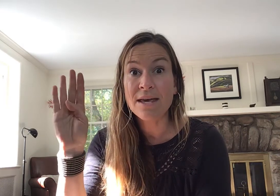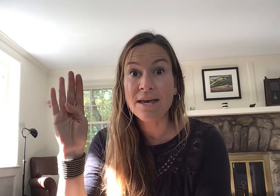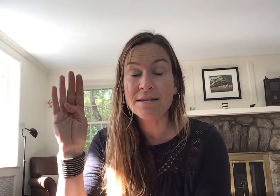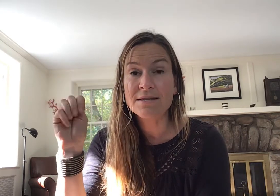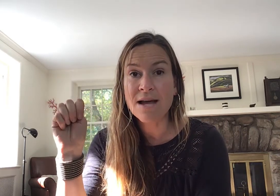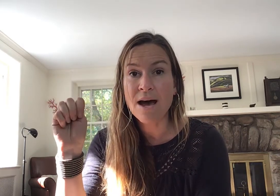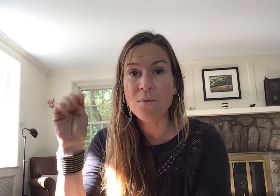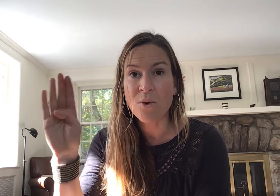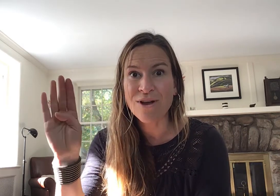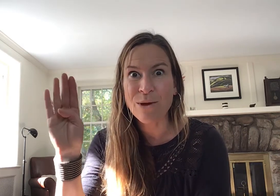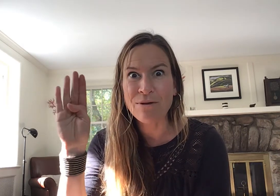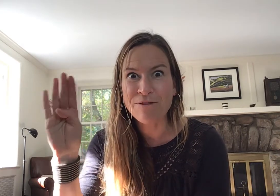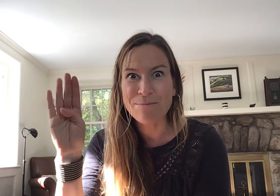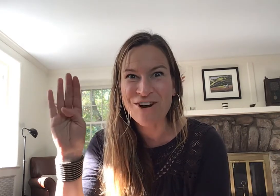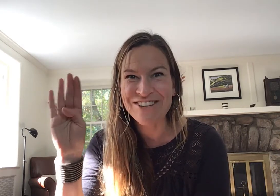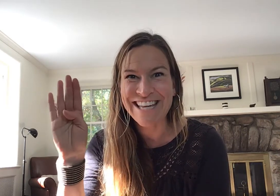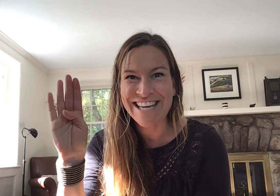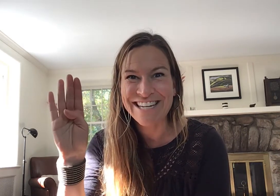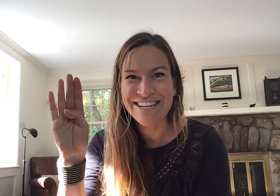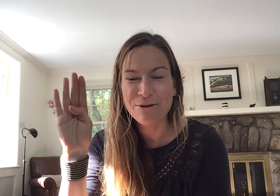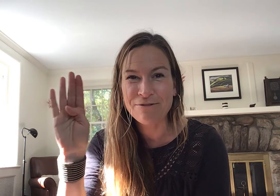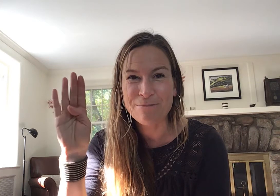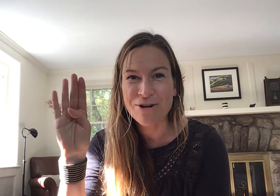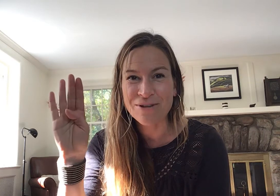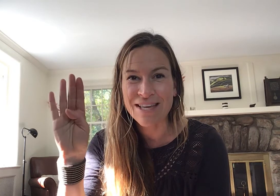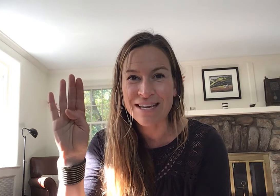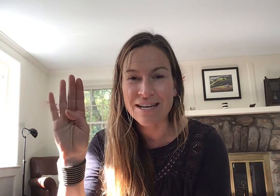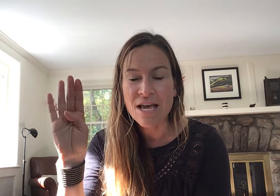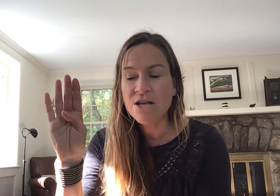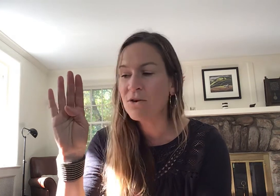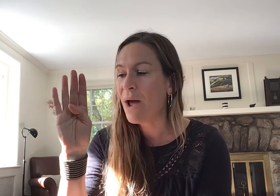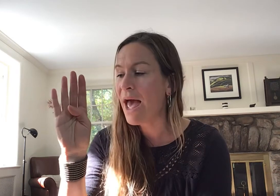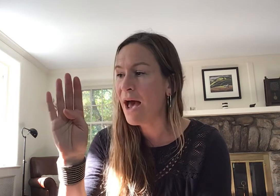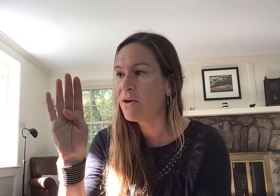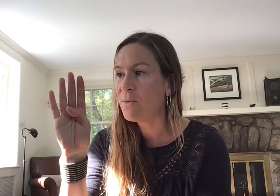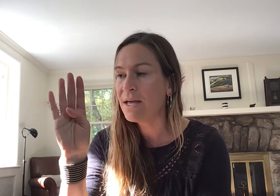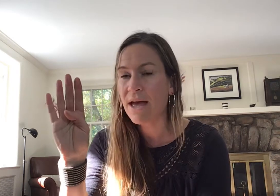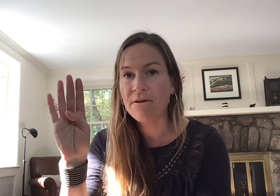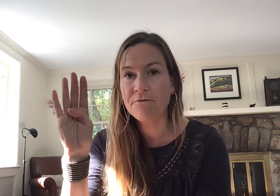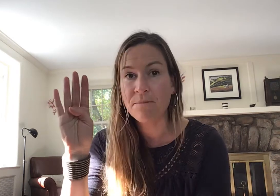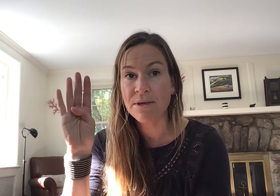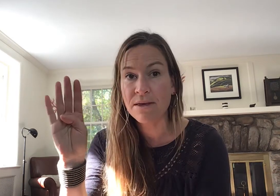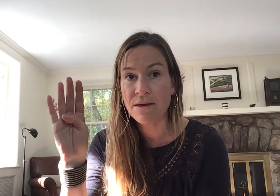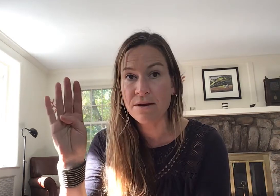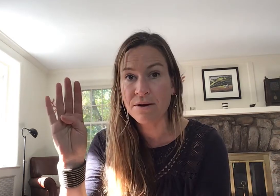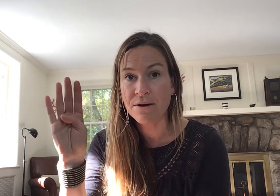is not working we flipped our lid we flipped our lid so how do we get from here